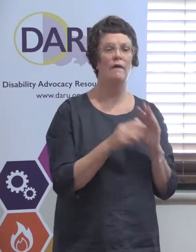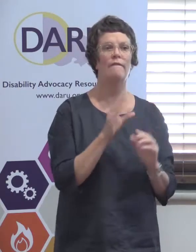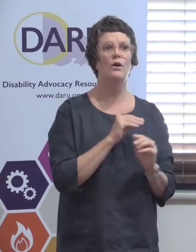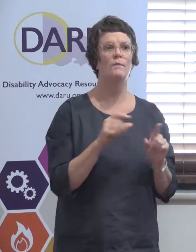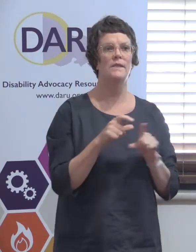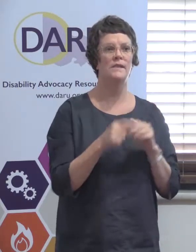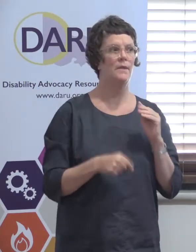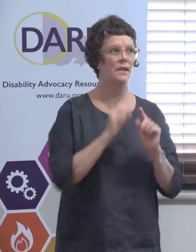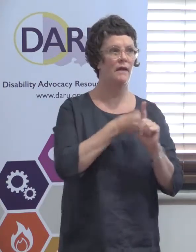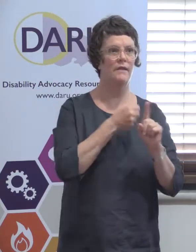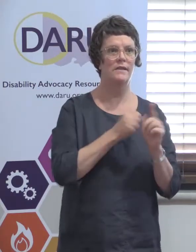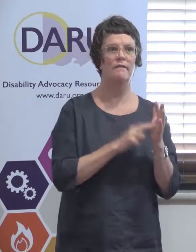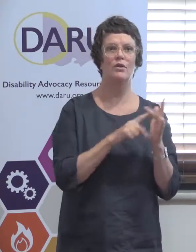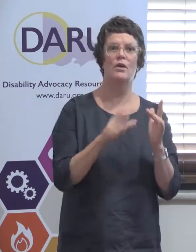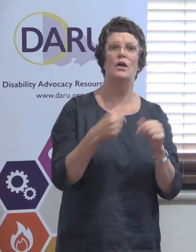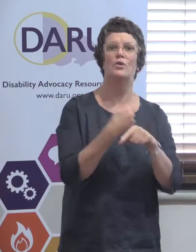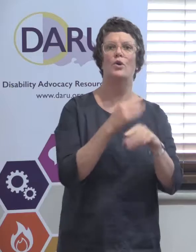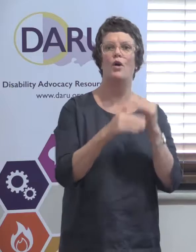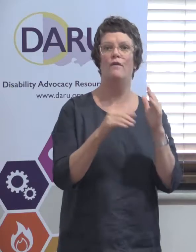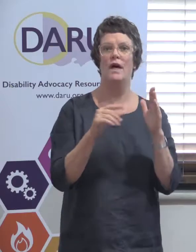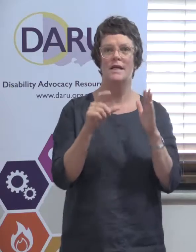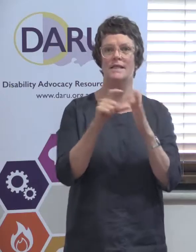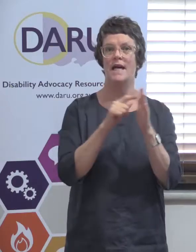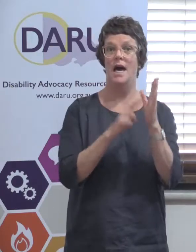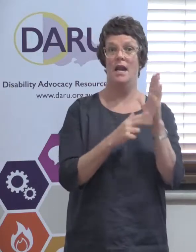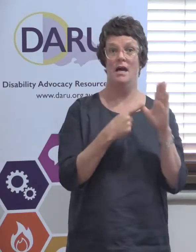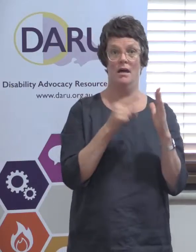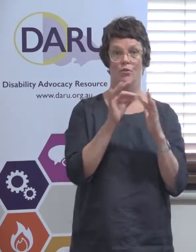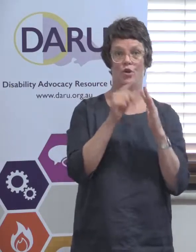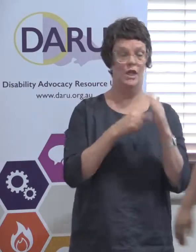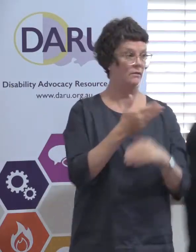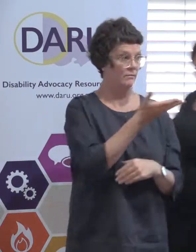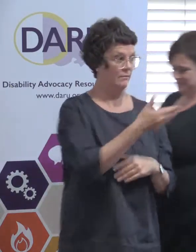to talk about Diana's project. Welcome, Melanie.